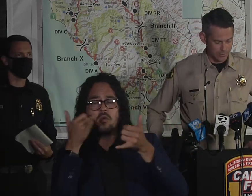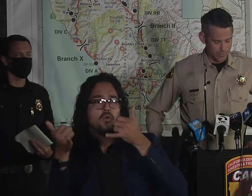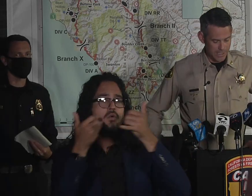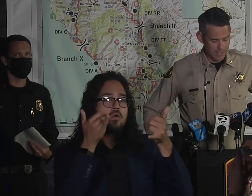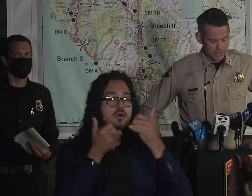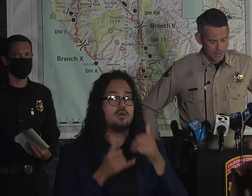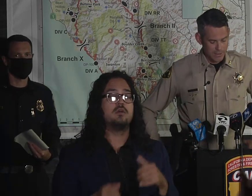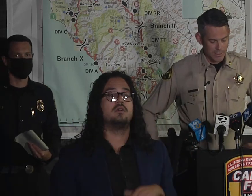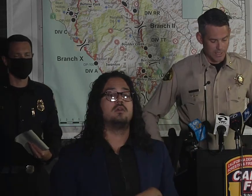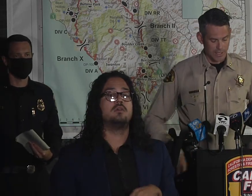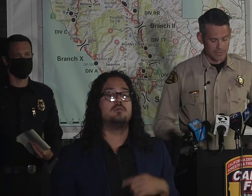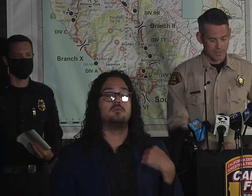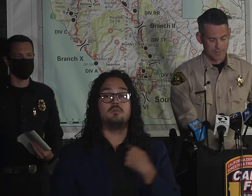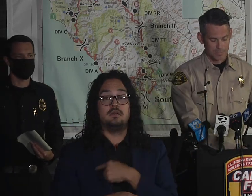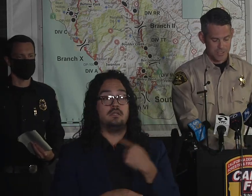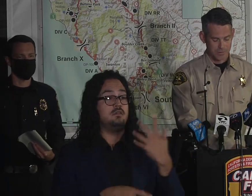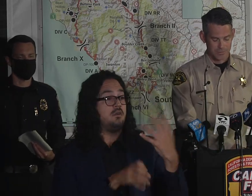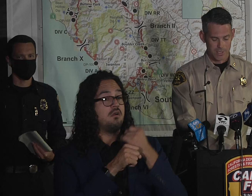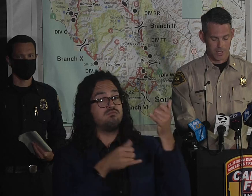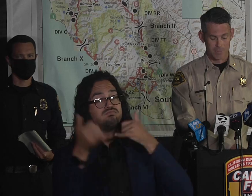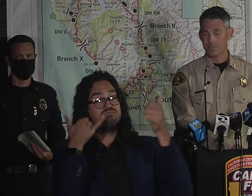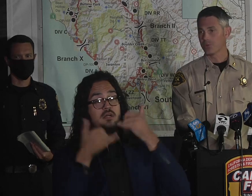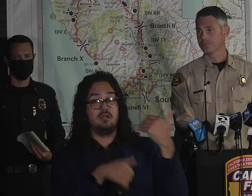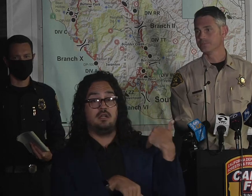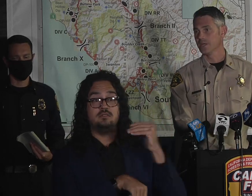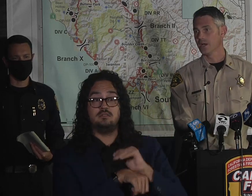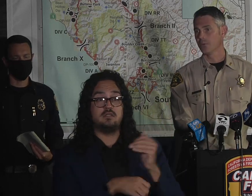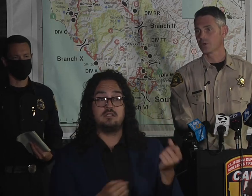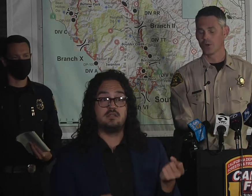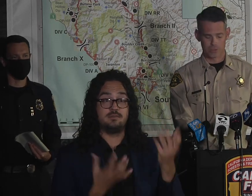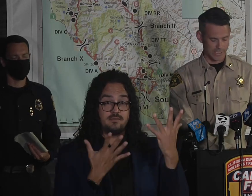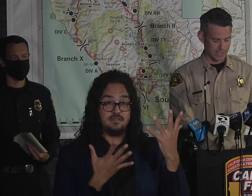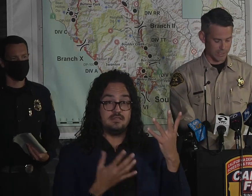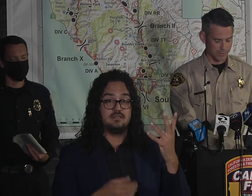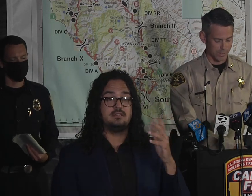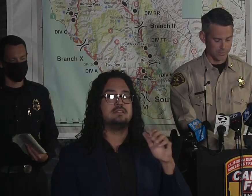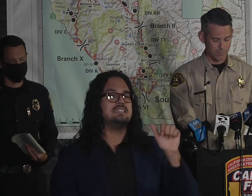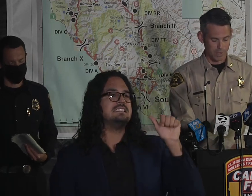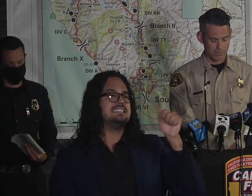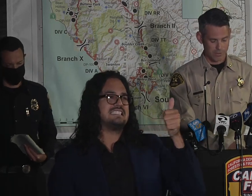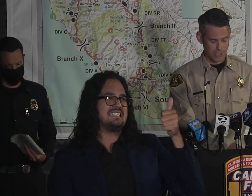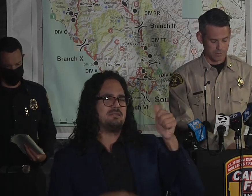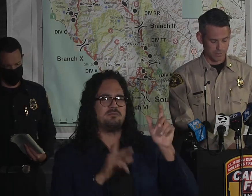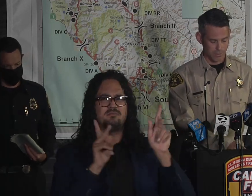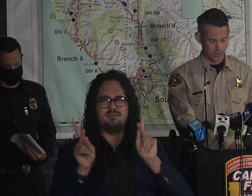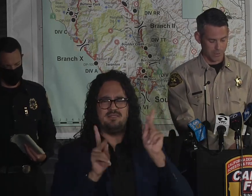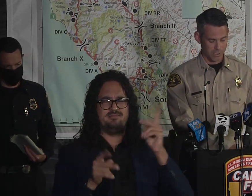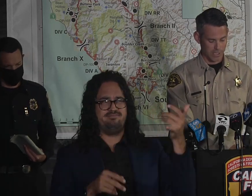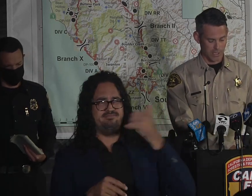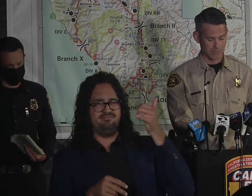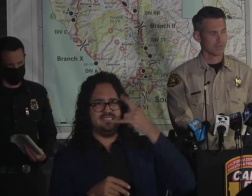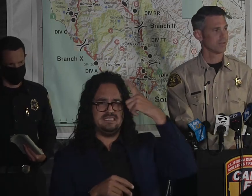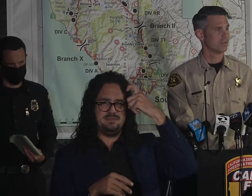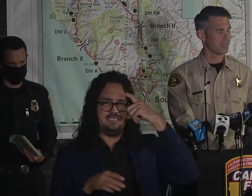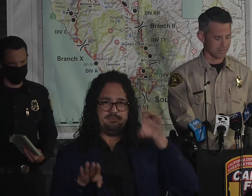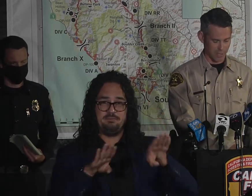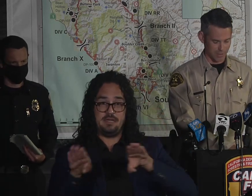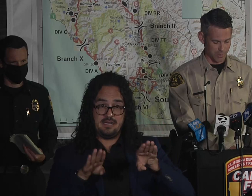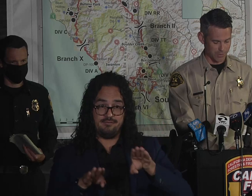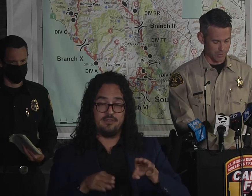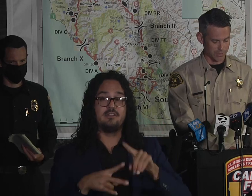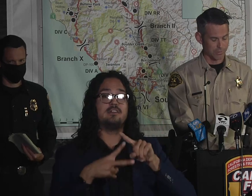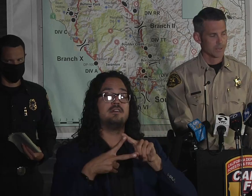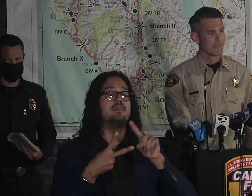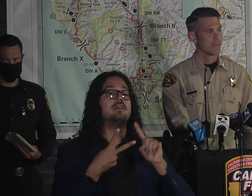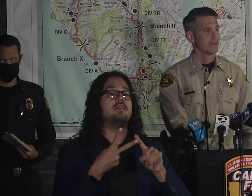how many calls did we get? 10 suspicious people were called in, as well as two welfare checks, and we sent deputies